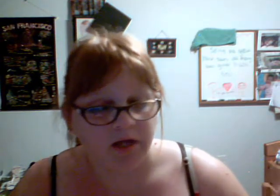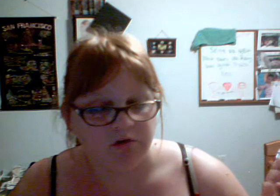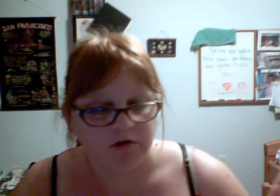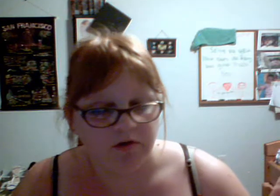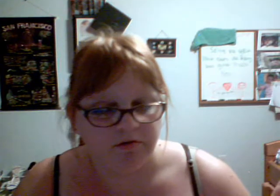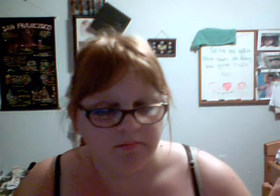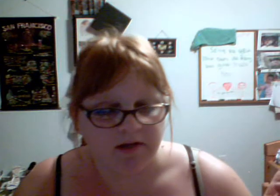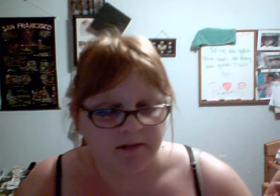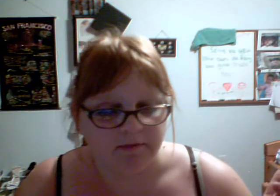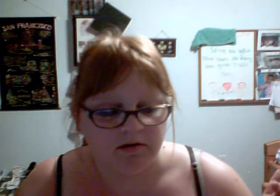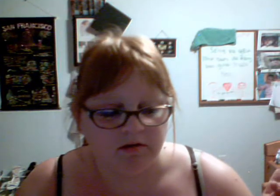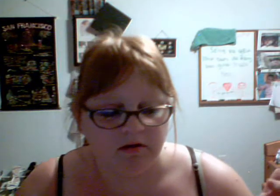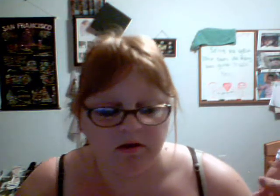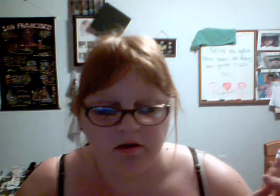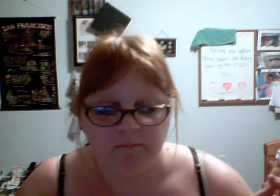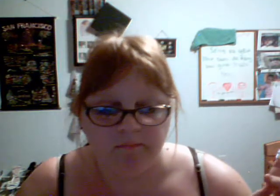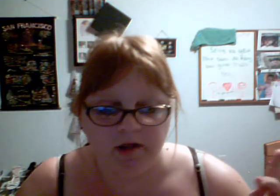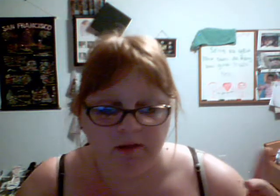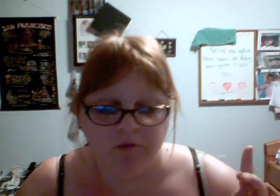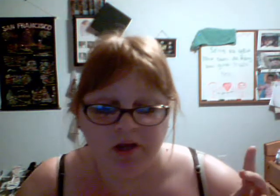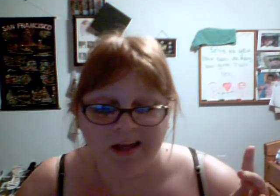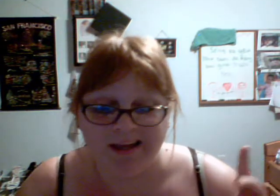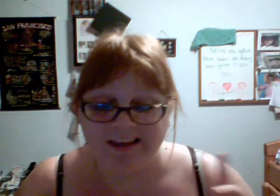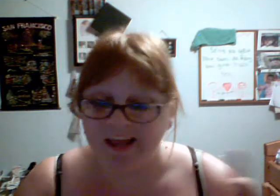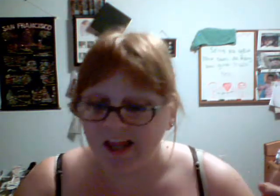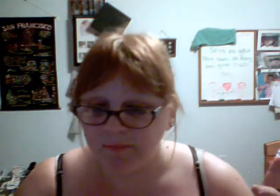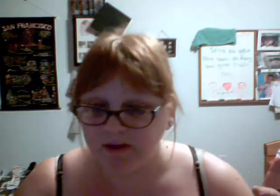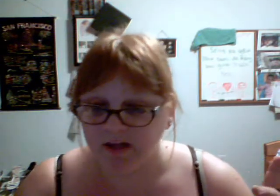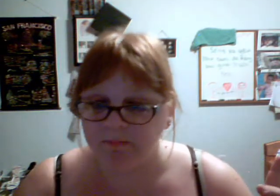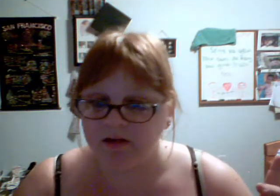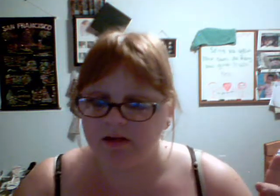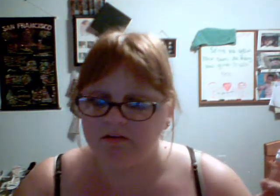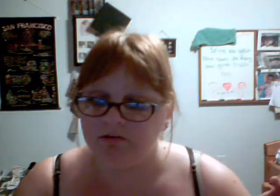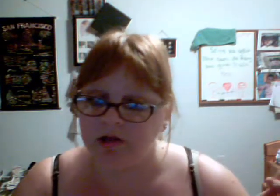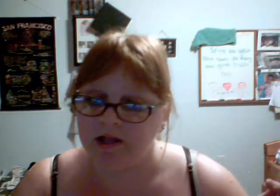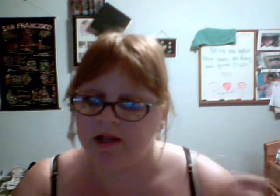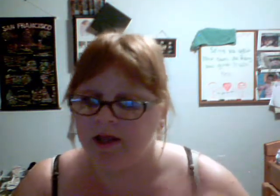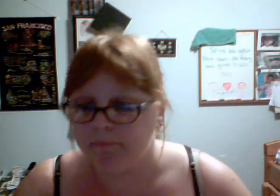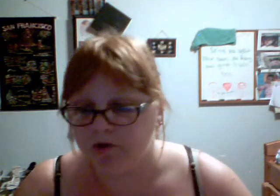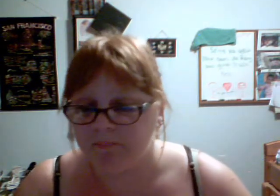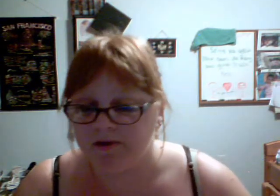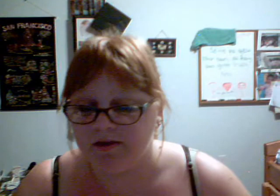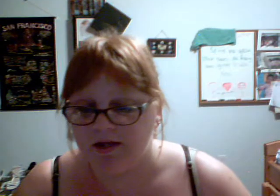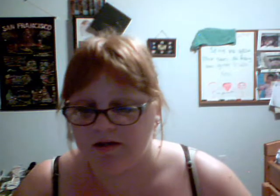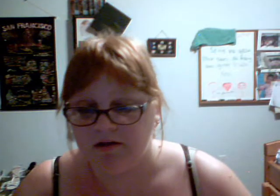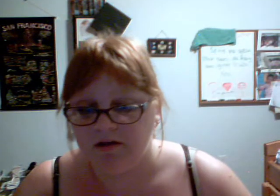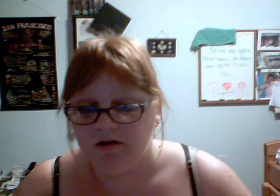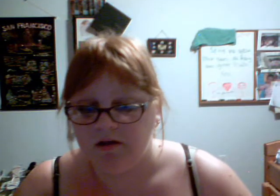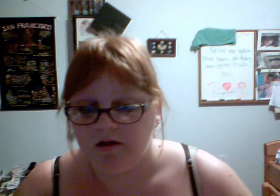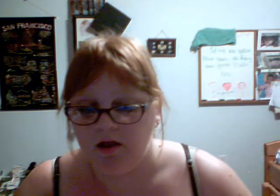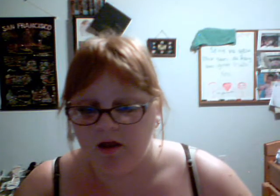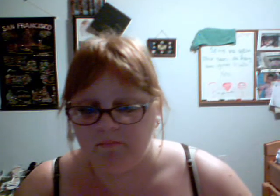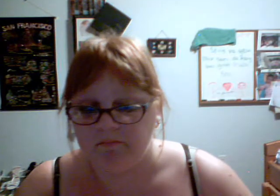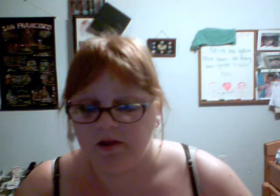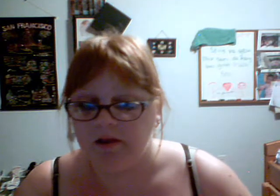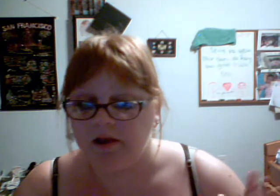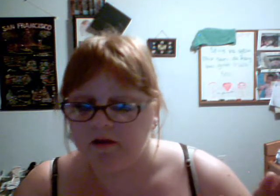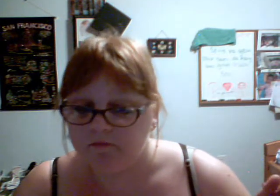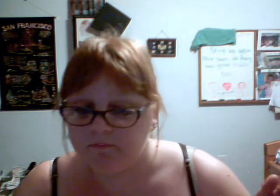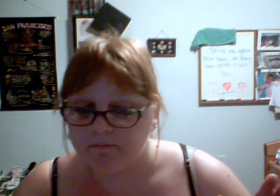try using my tablet. Um, I am looking at selling my tablet to get a laptop instead. Um, I love the